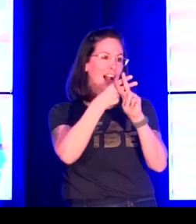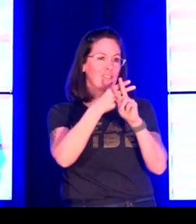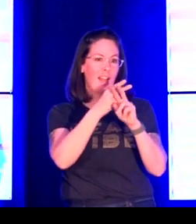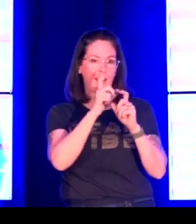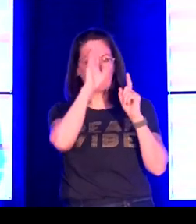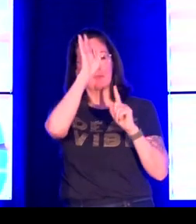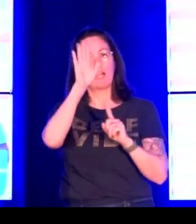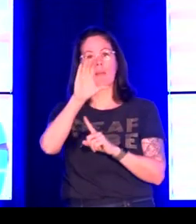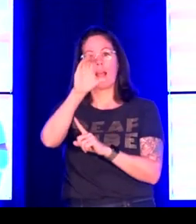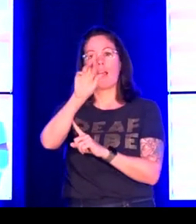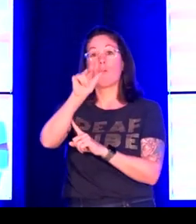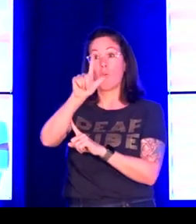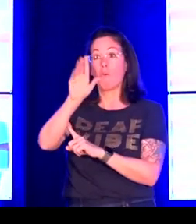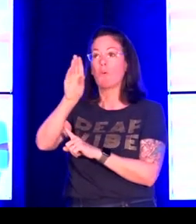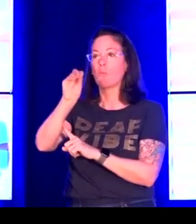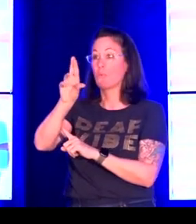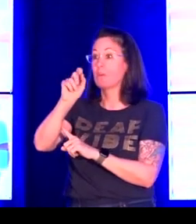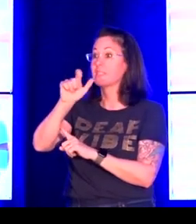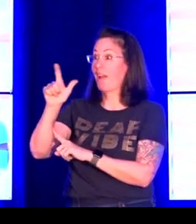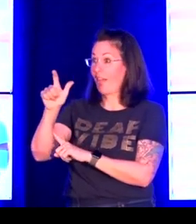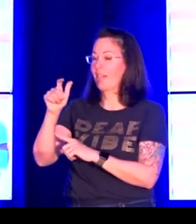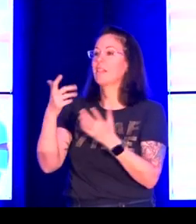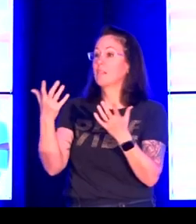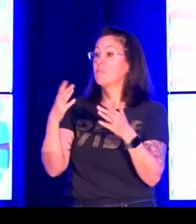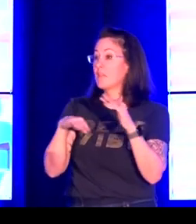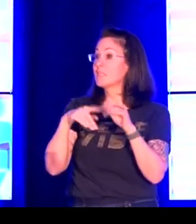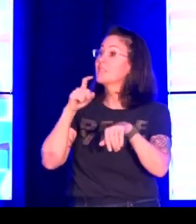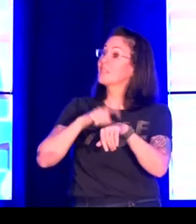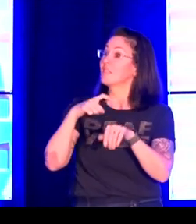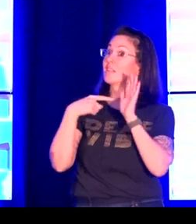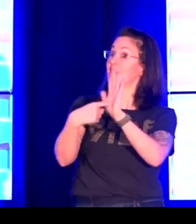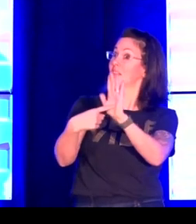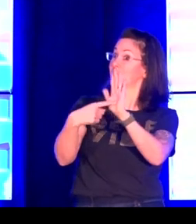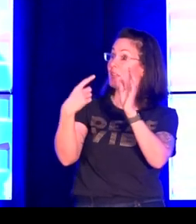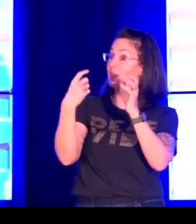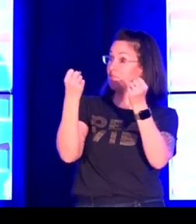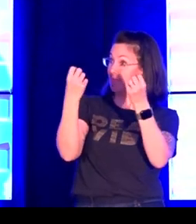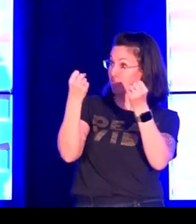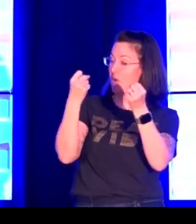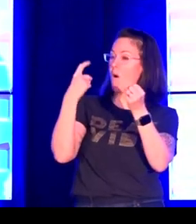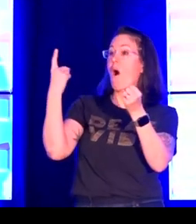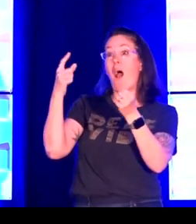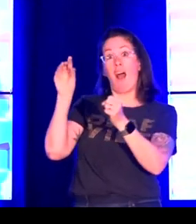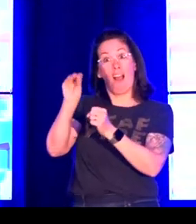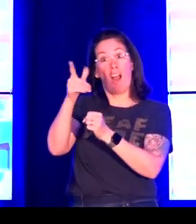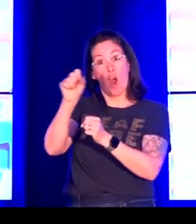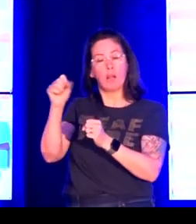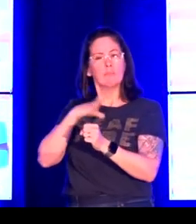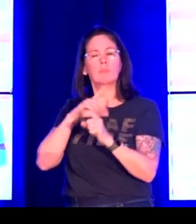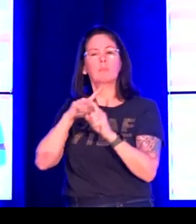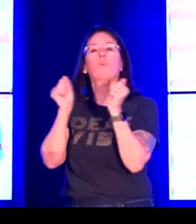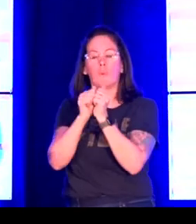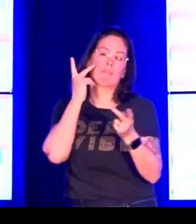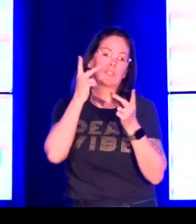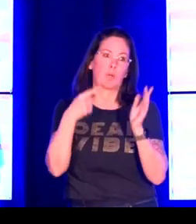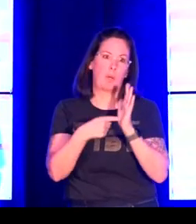hashtag glossesang is a term that was coined by Carl Brunel excuse me Carl